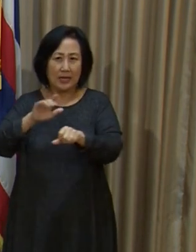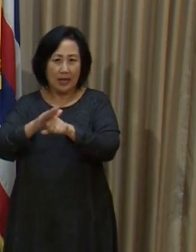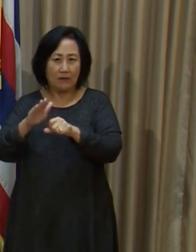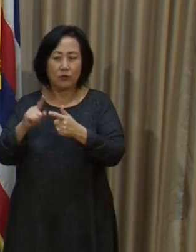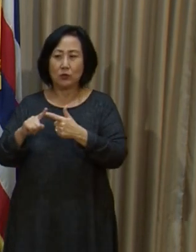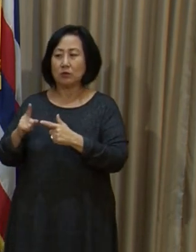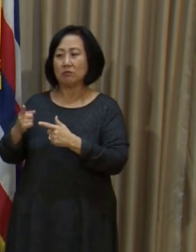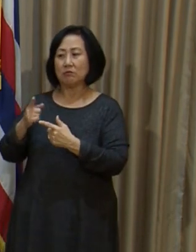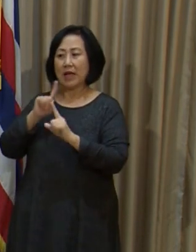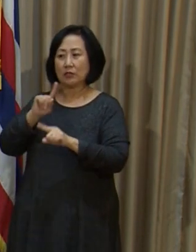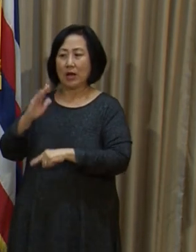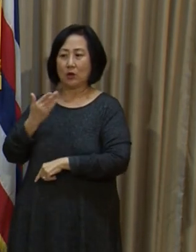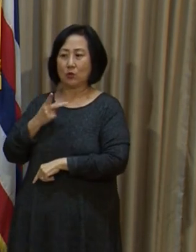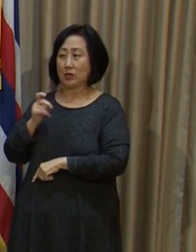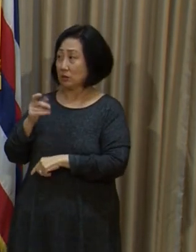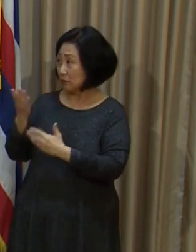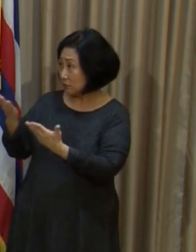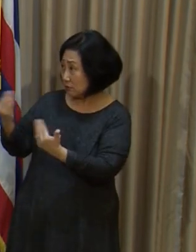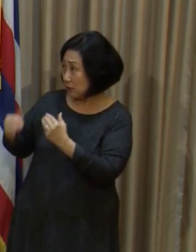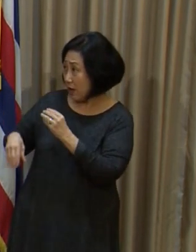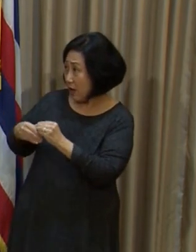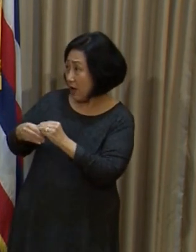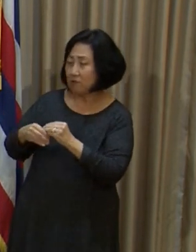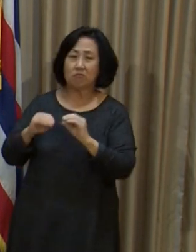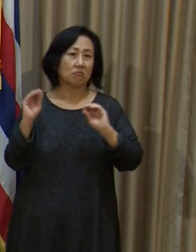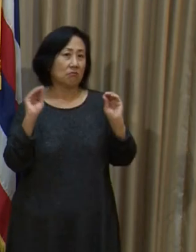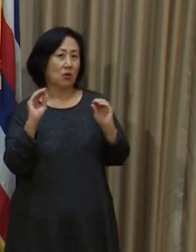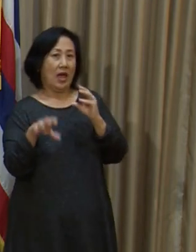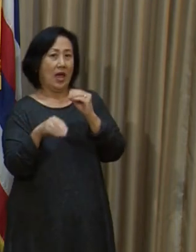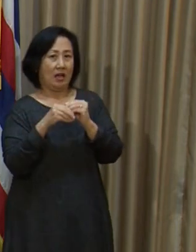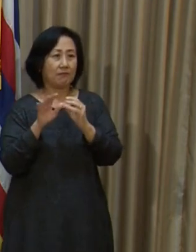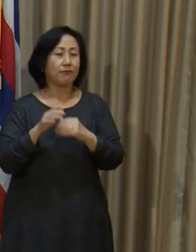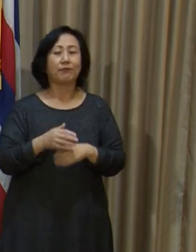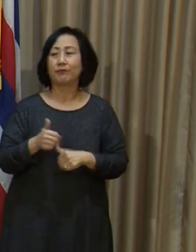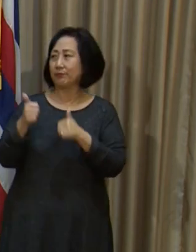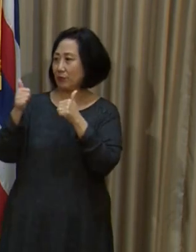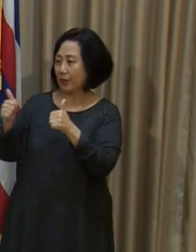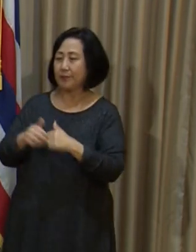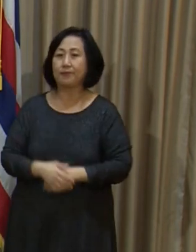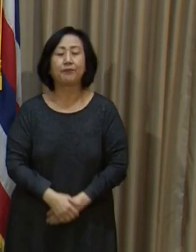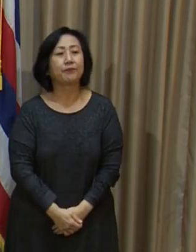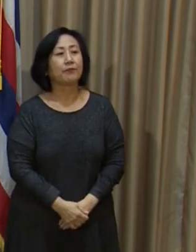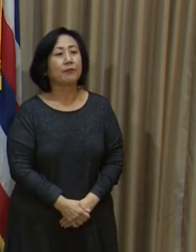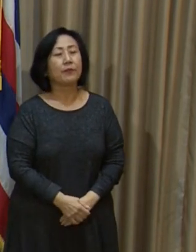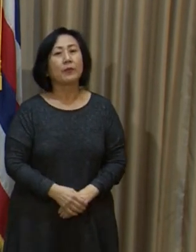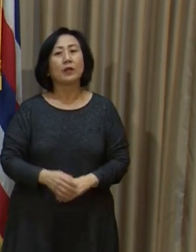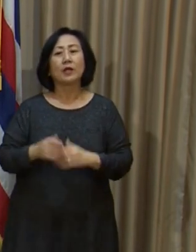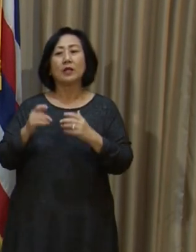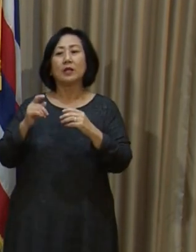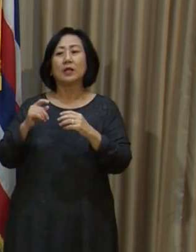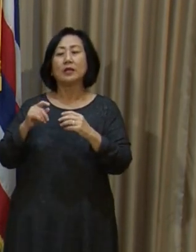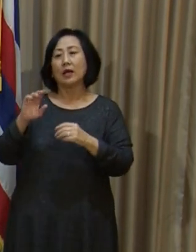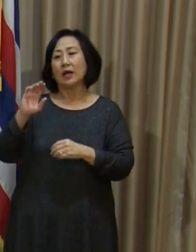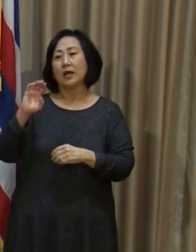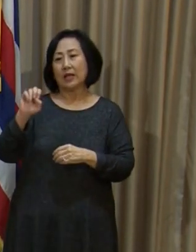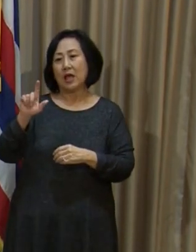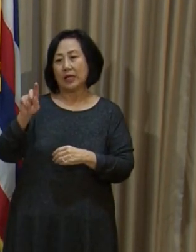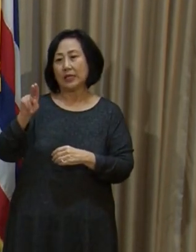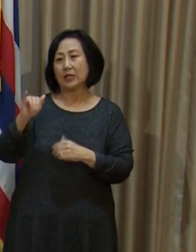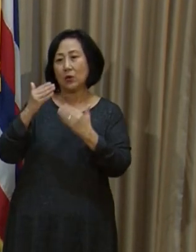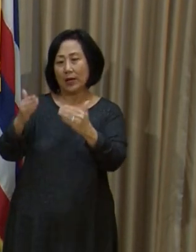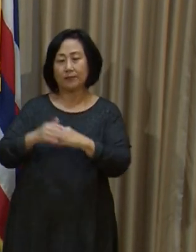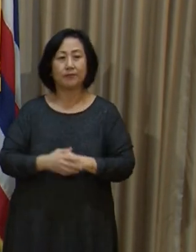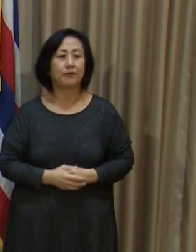Thank you, Dr. Kimball. Dr. Desmond, did you have anything to add? No, I have nothing to add to that. Okay, great. Thank you. Reporters on either. Okay, Eleni, go ahead.